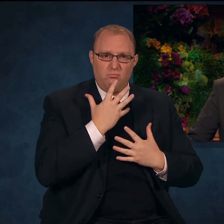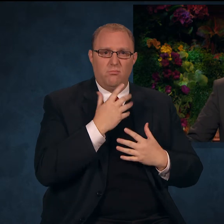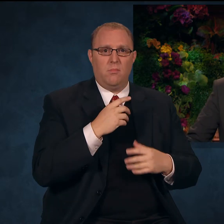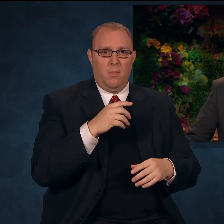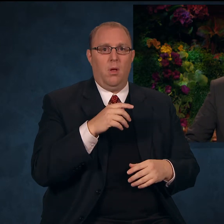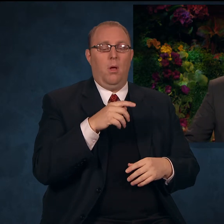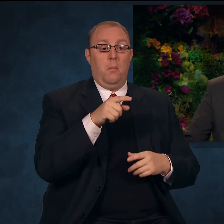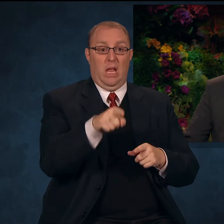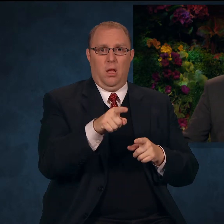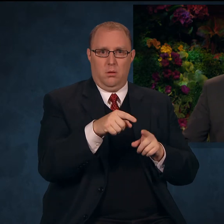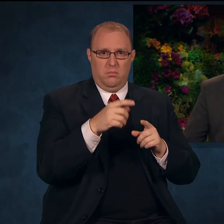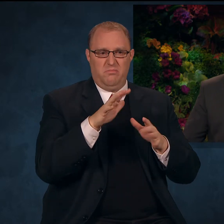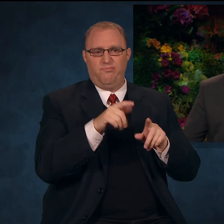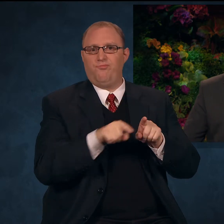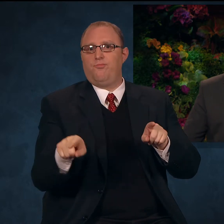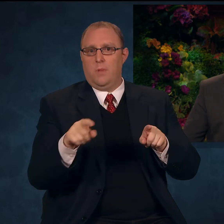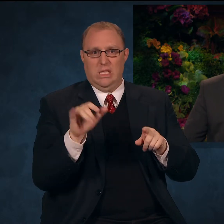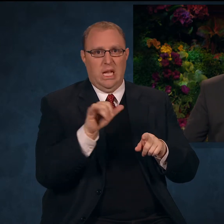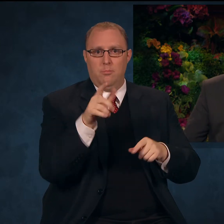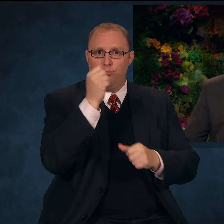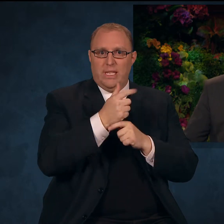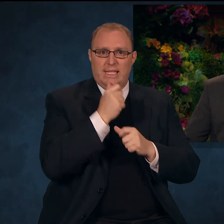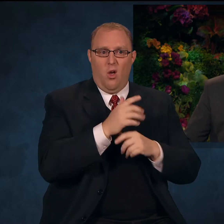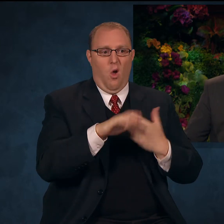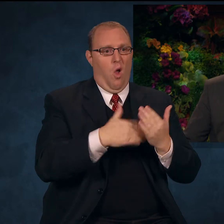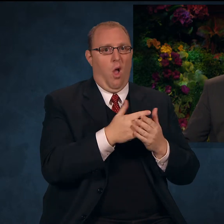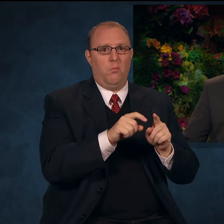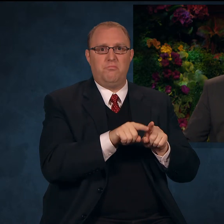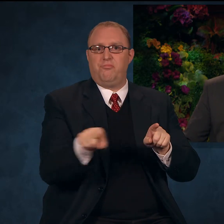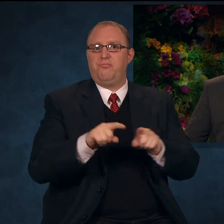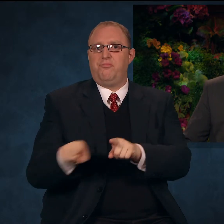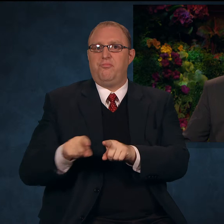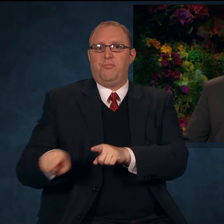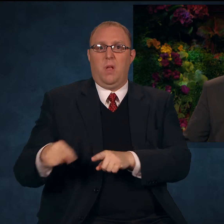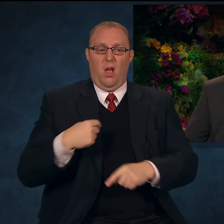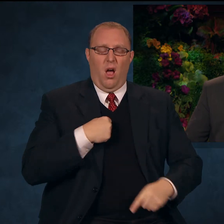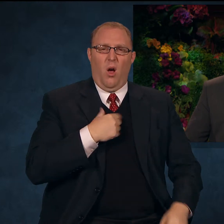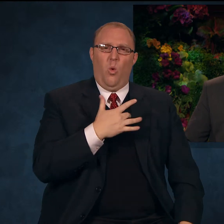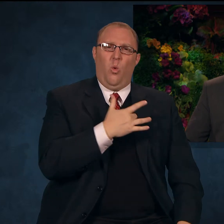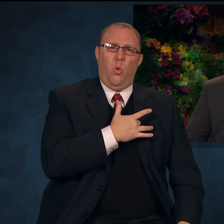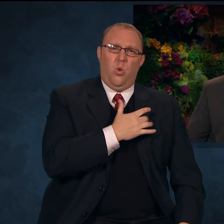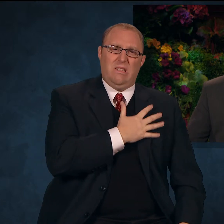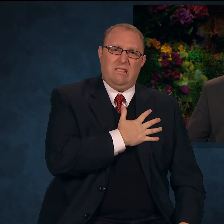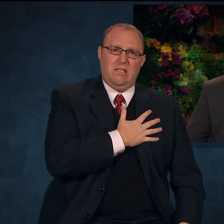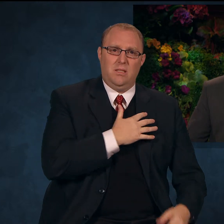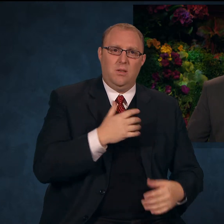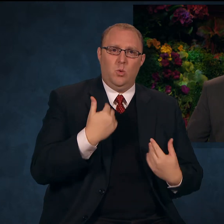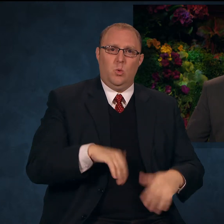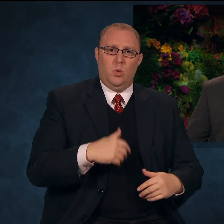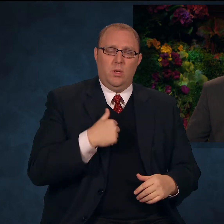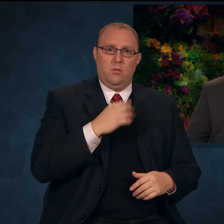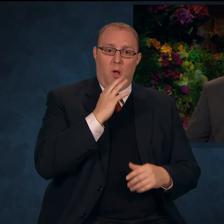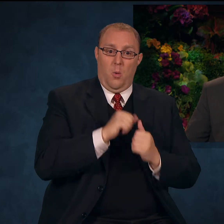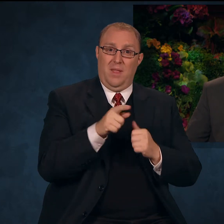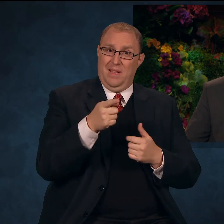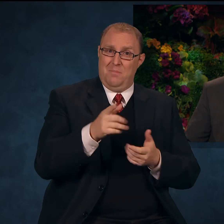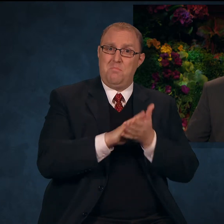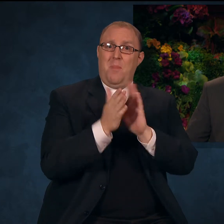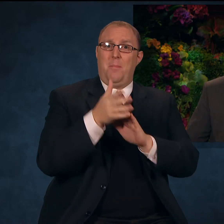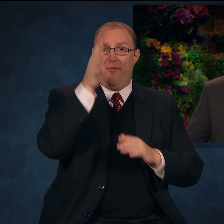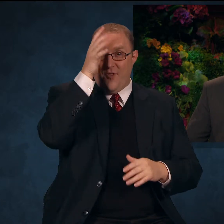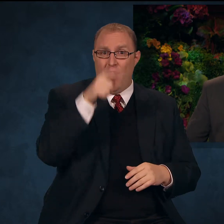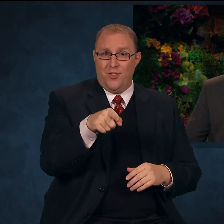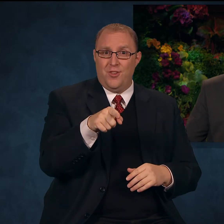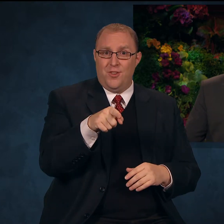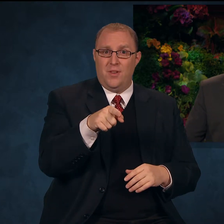question the Church and to fall away. My heart was heavy as I spoke with this young father who, now affected by his father's